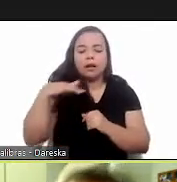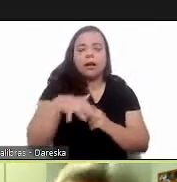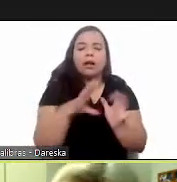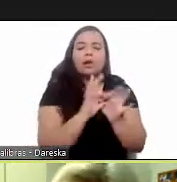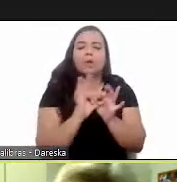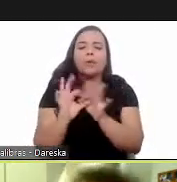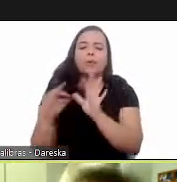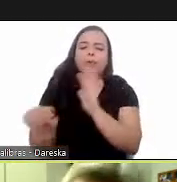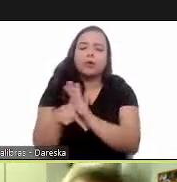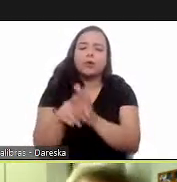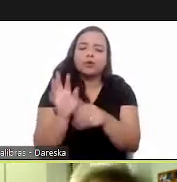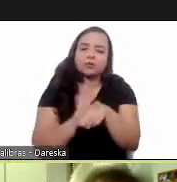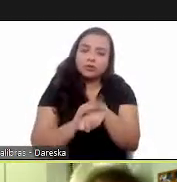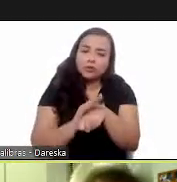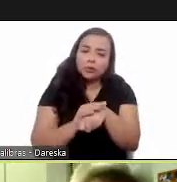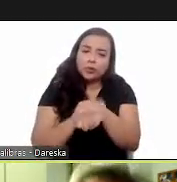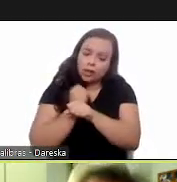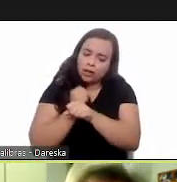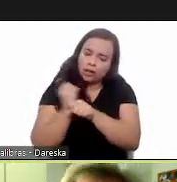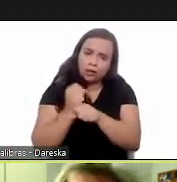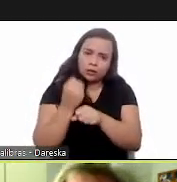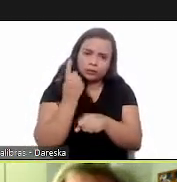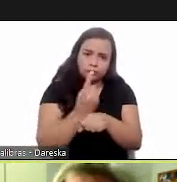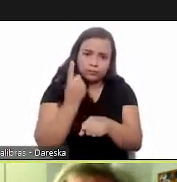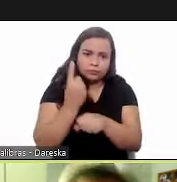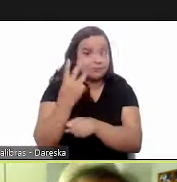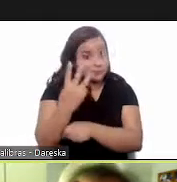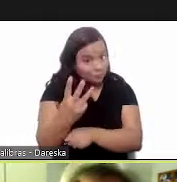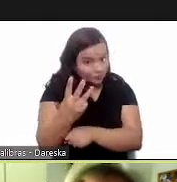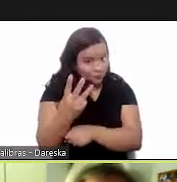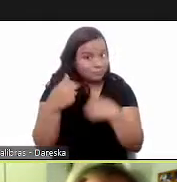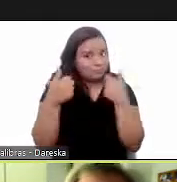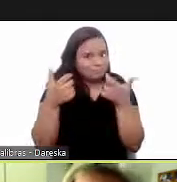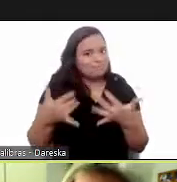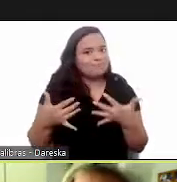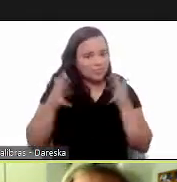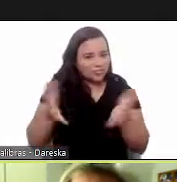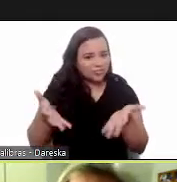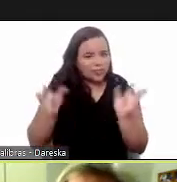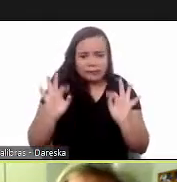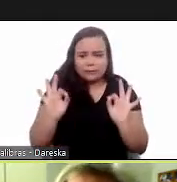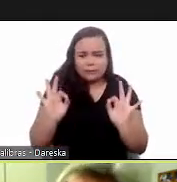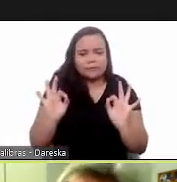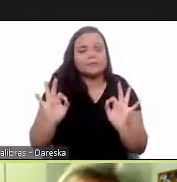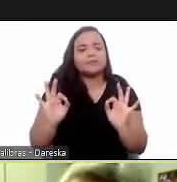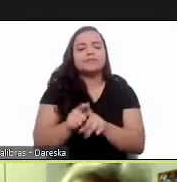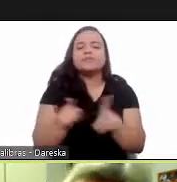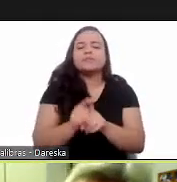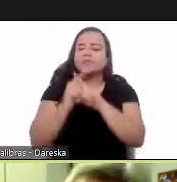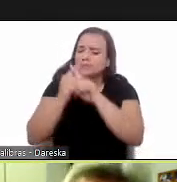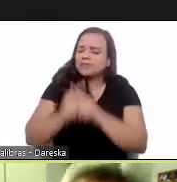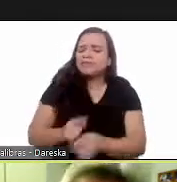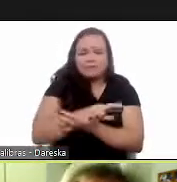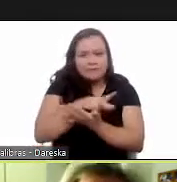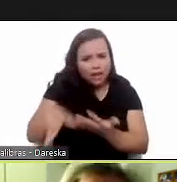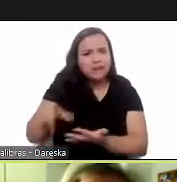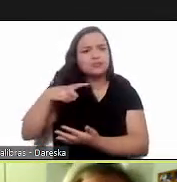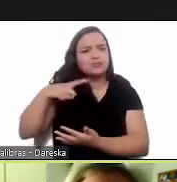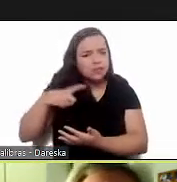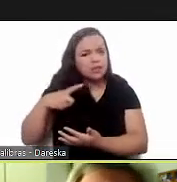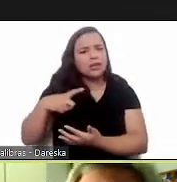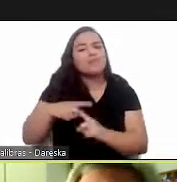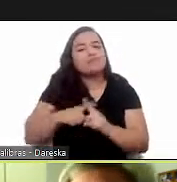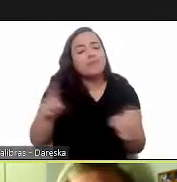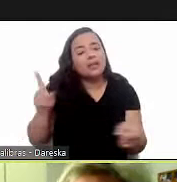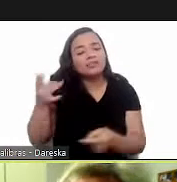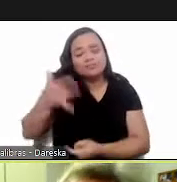context of a disease uh it's been known for 113 years has been discussed with so many persistent